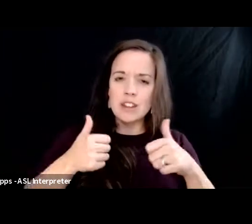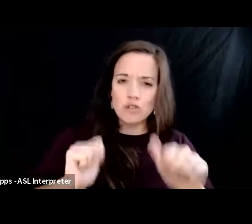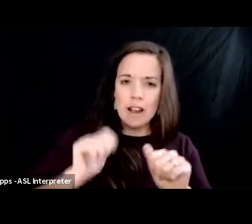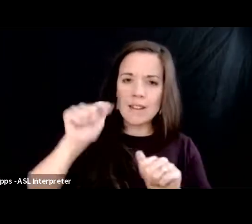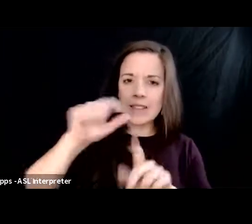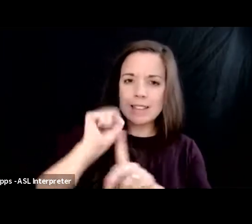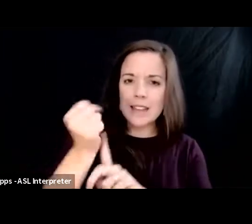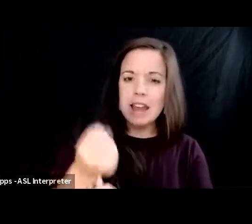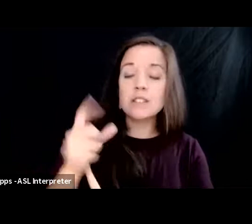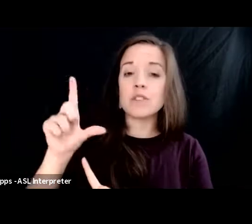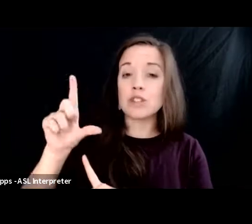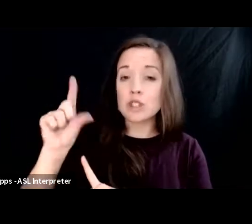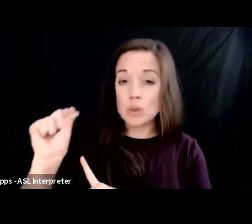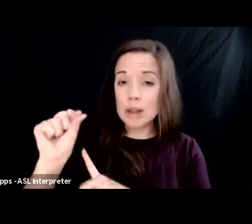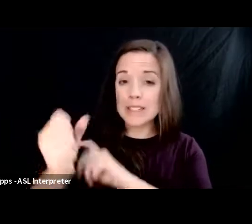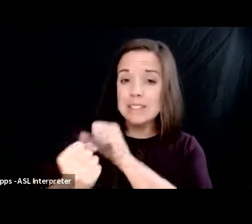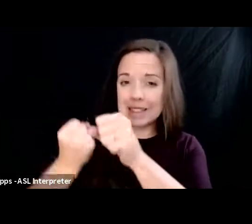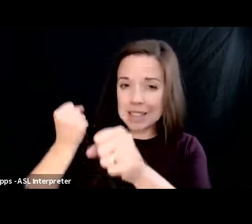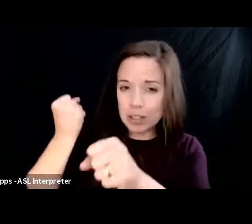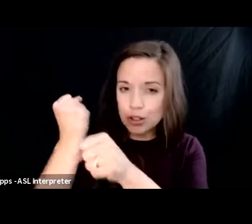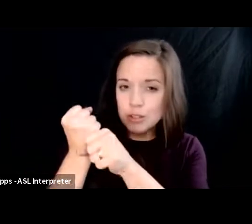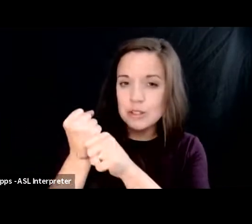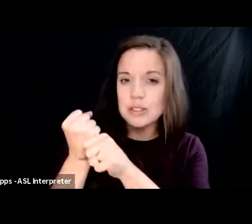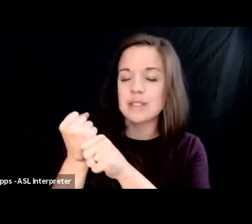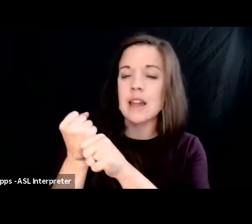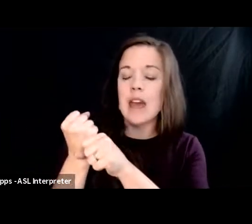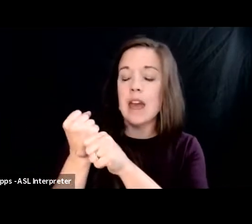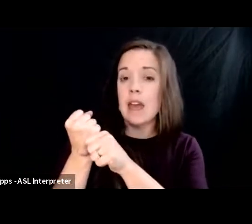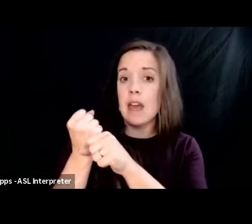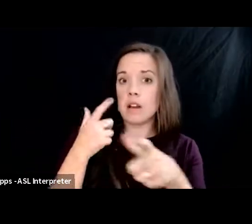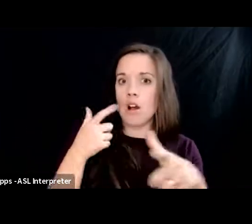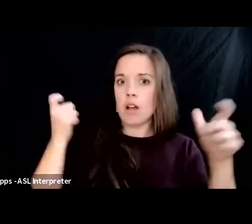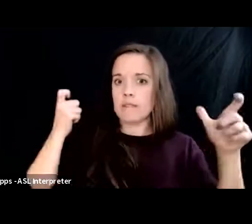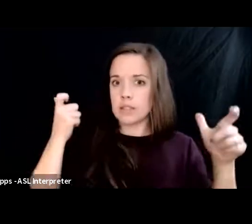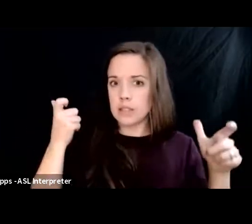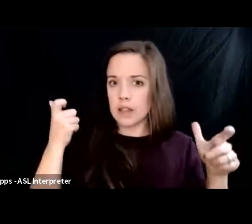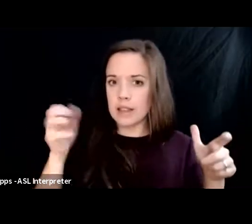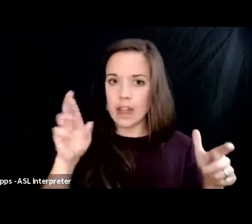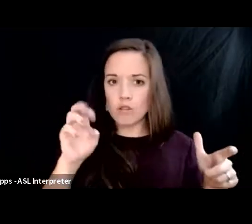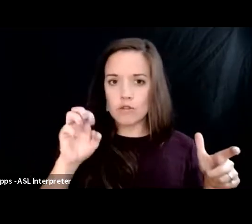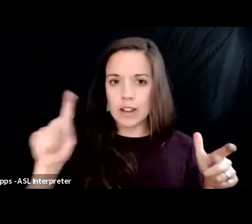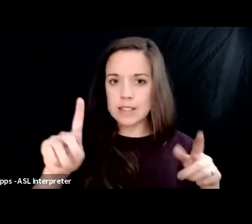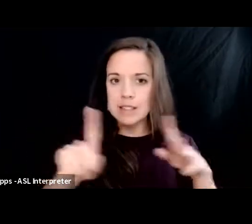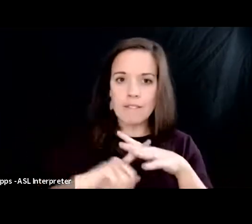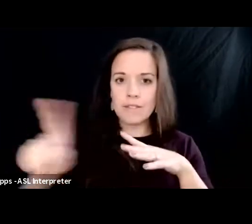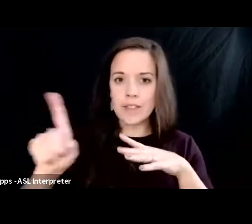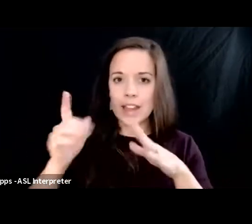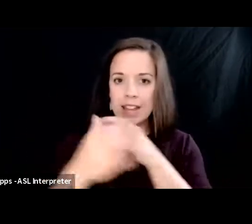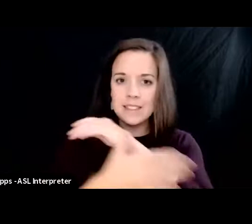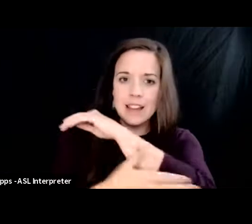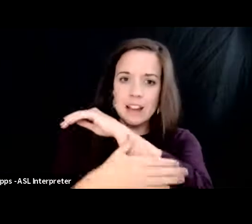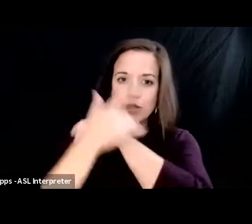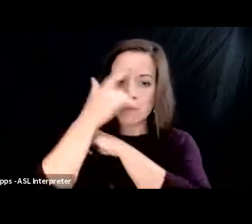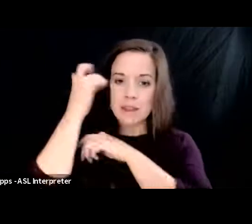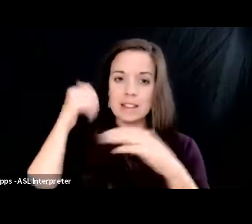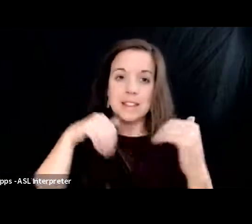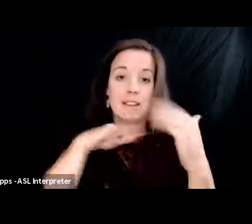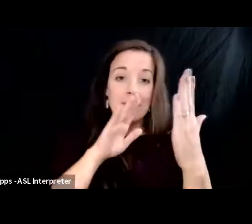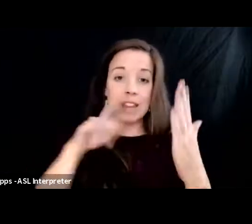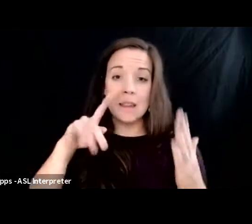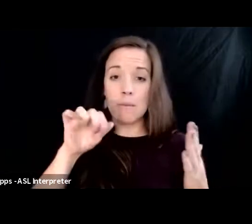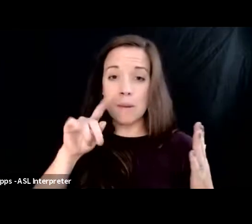for 20 years and he was all of a sudden a risk of fleeing the country because he faced petty